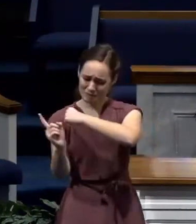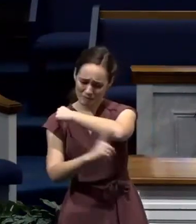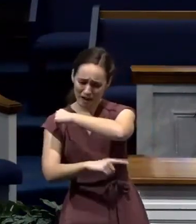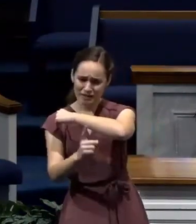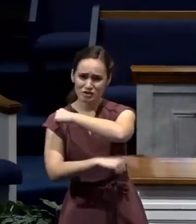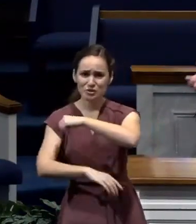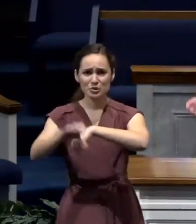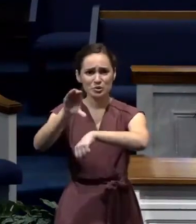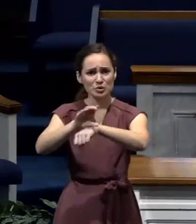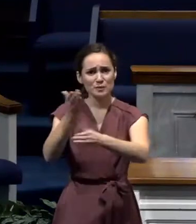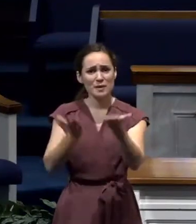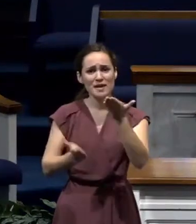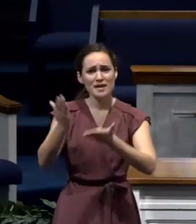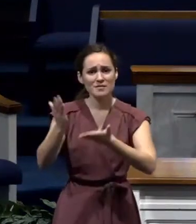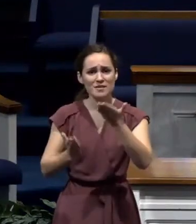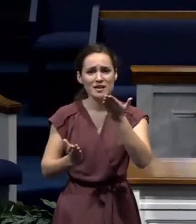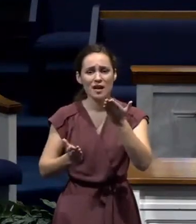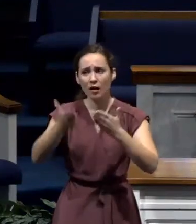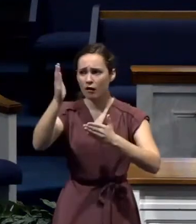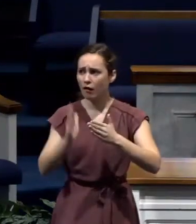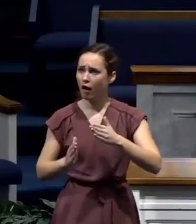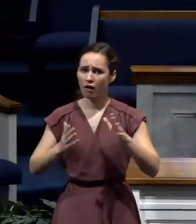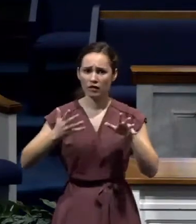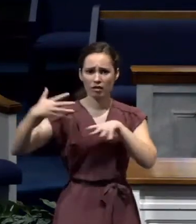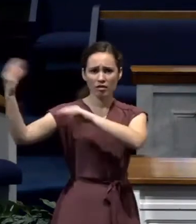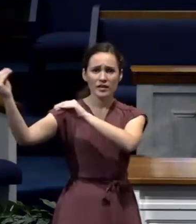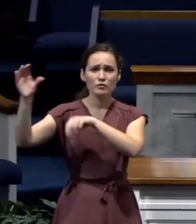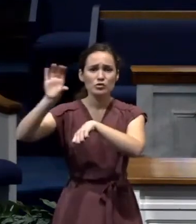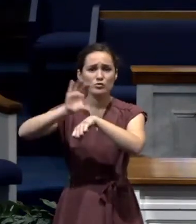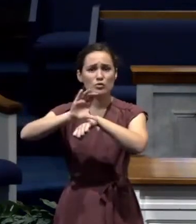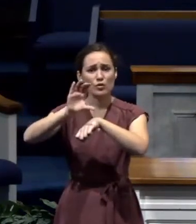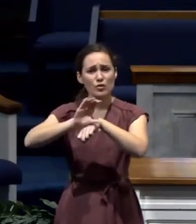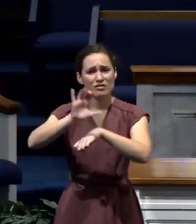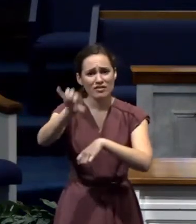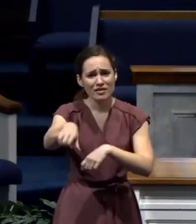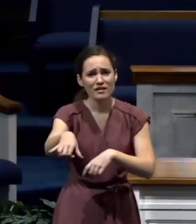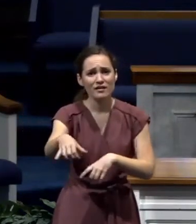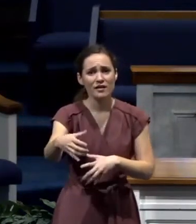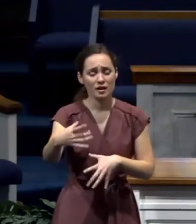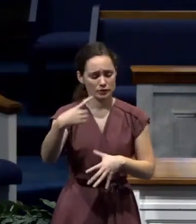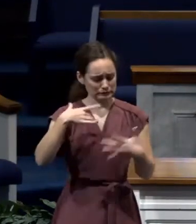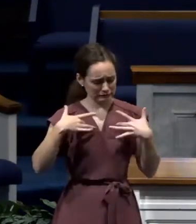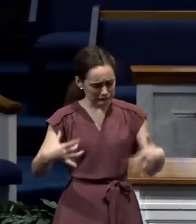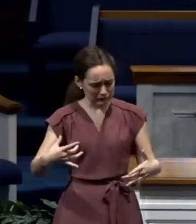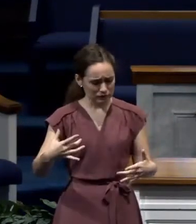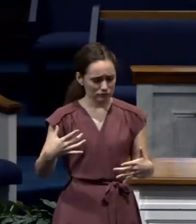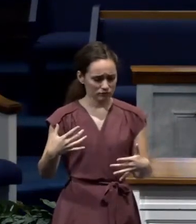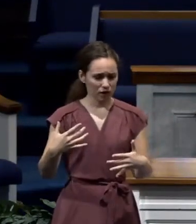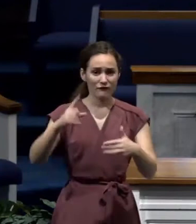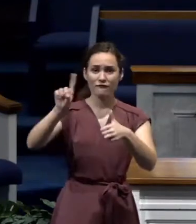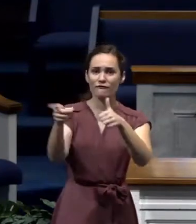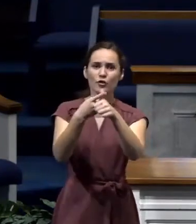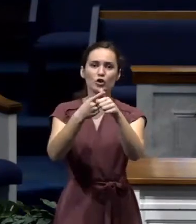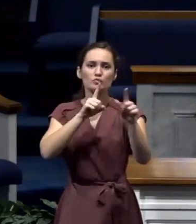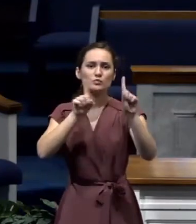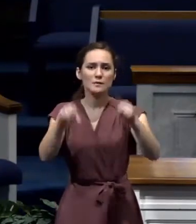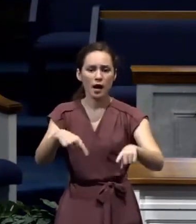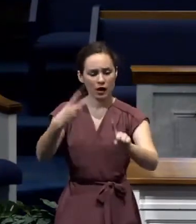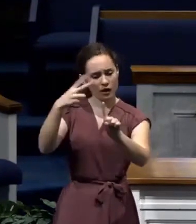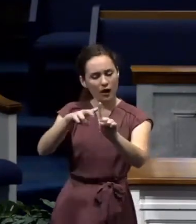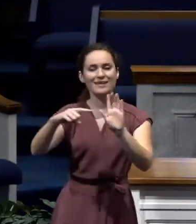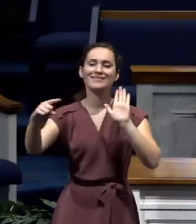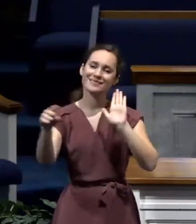Is God putting the church on the shelf? Why is God doing this? We have a tendency to think negatively about our circumstances,